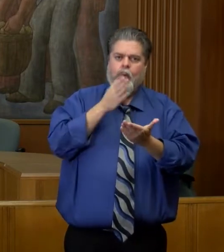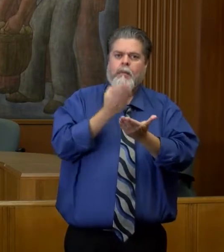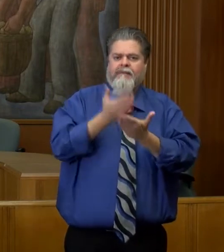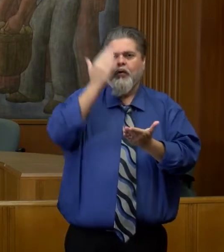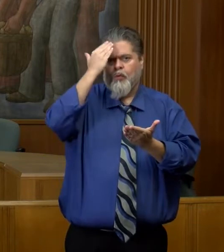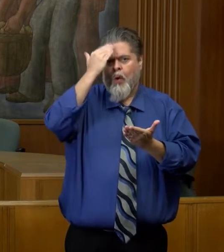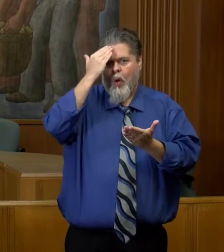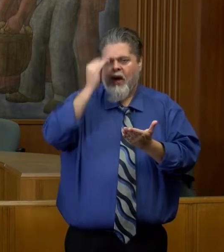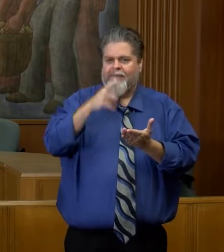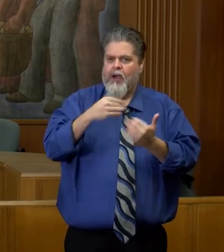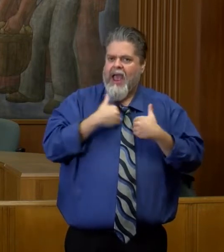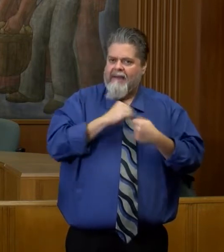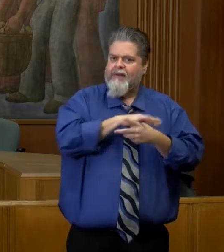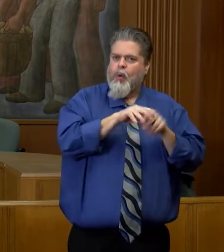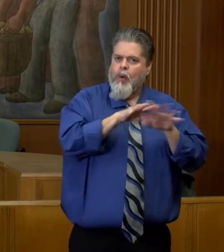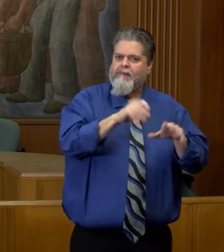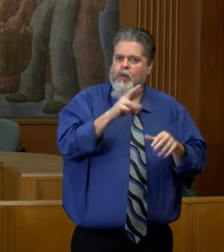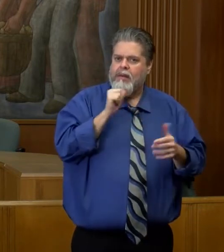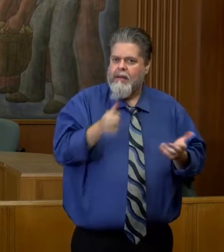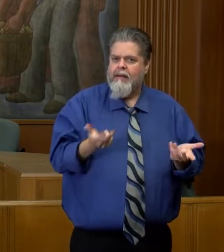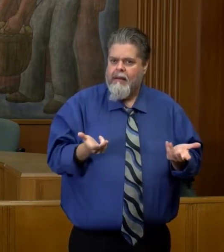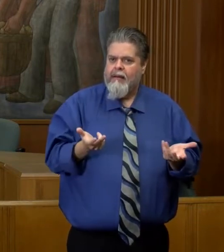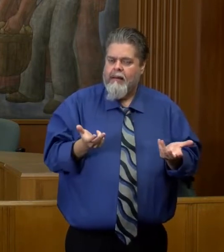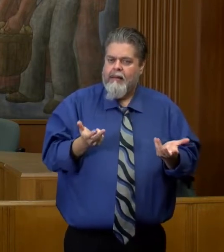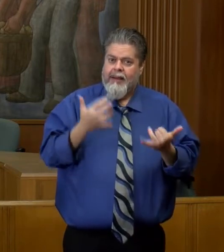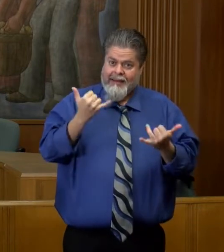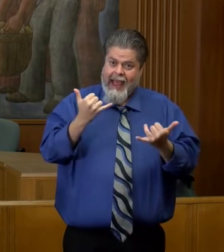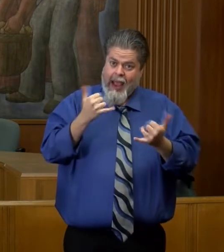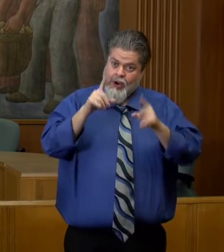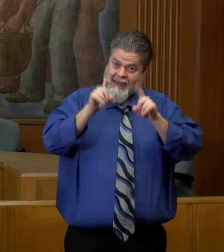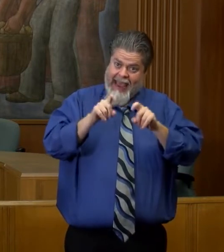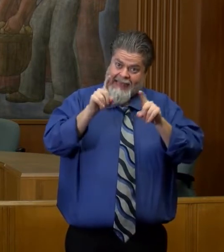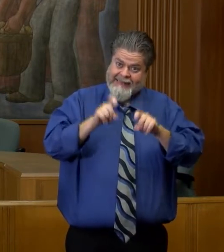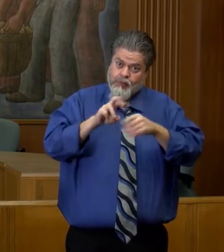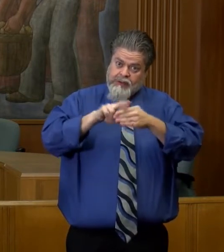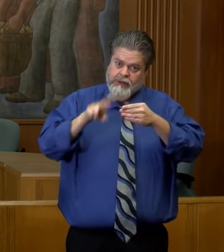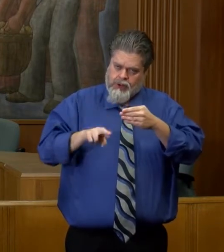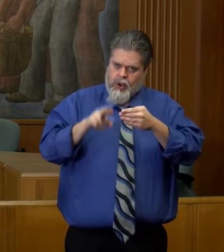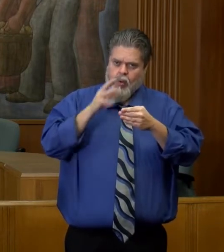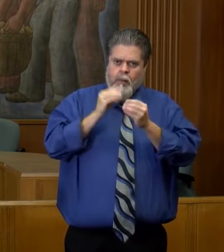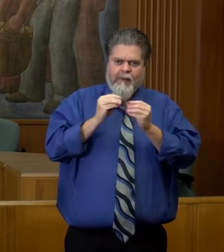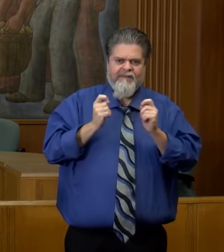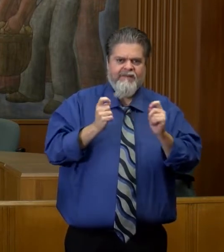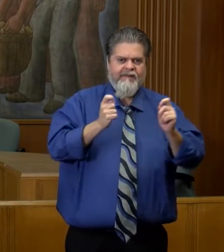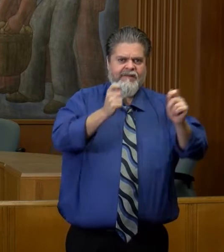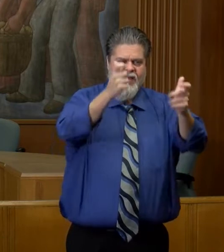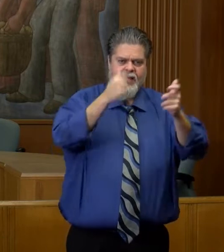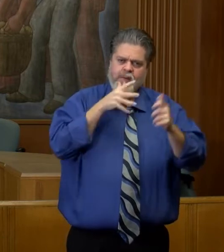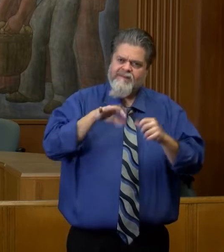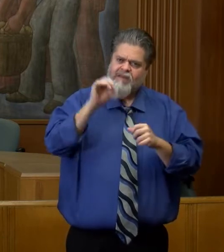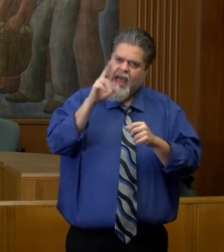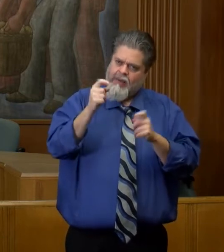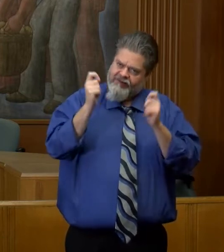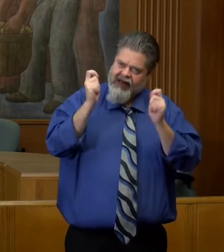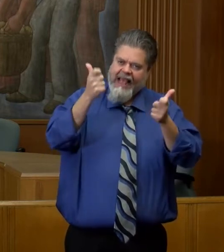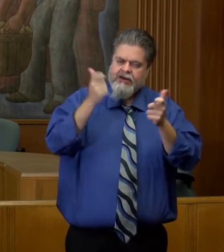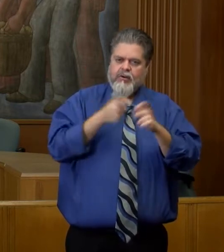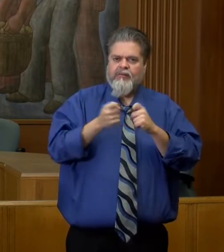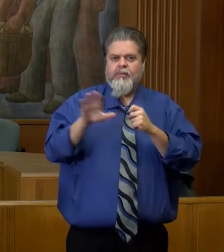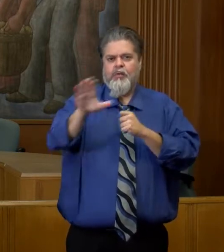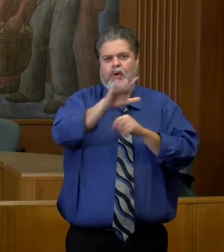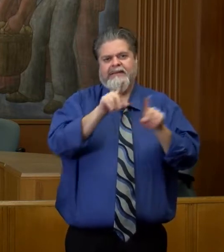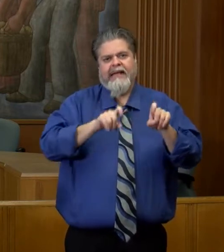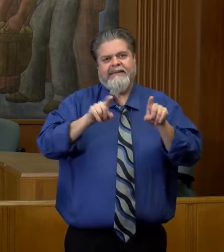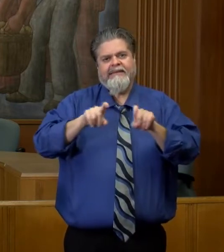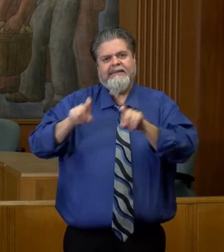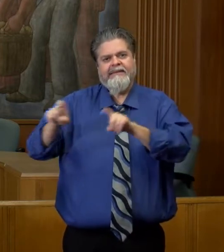to increase the turnaround, decrease the turnaround time so that we can get those results back to you quickly for that. And